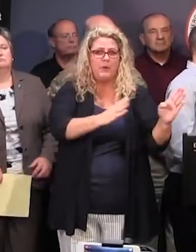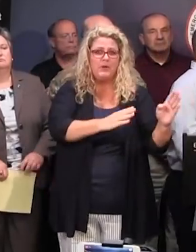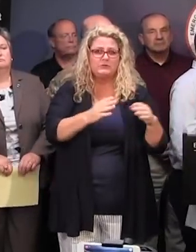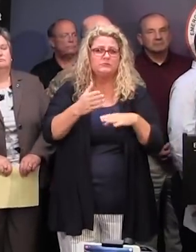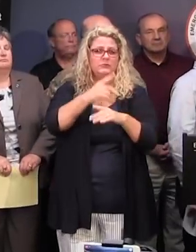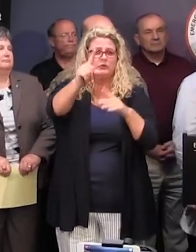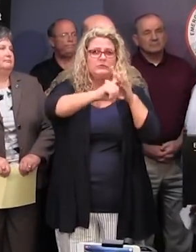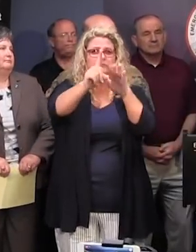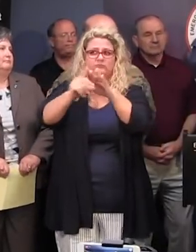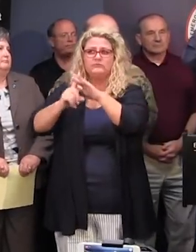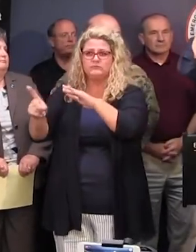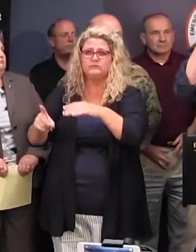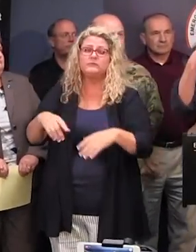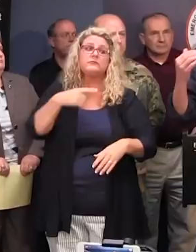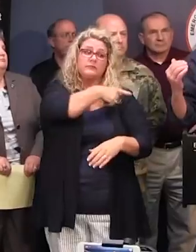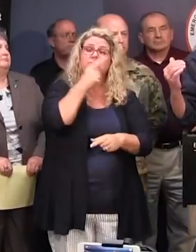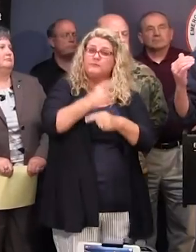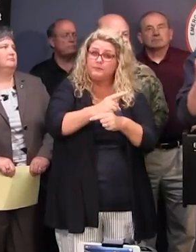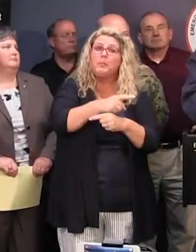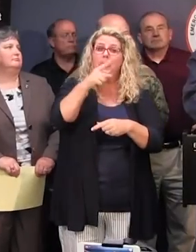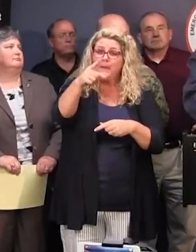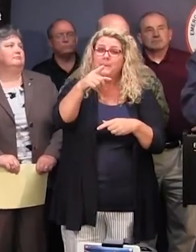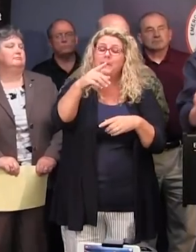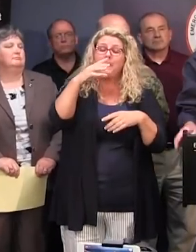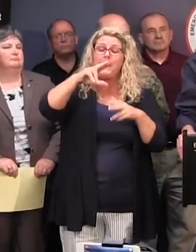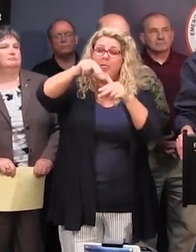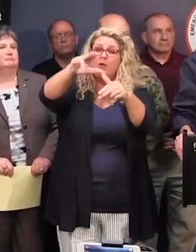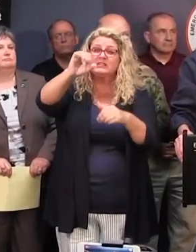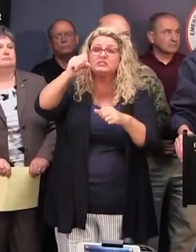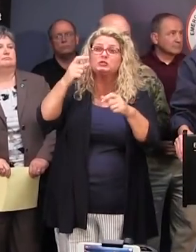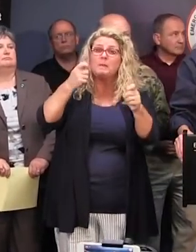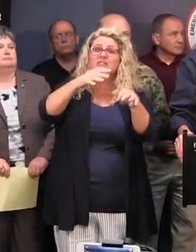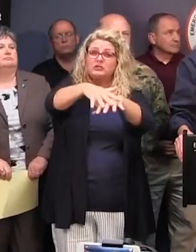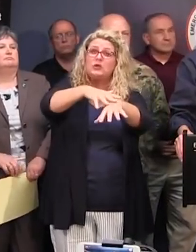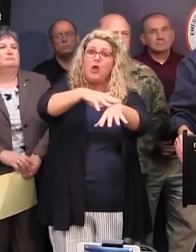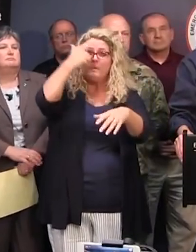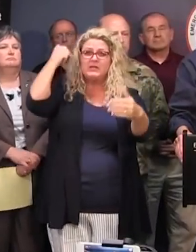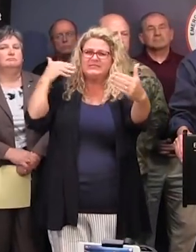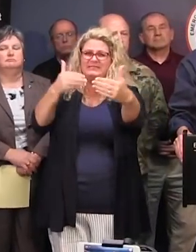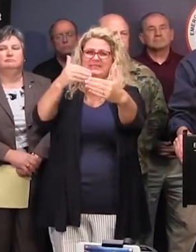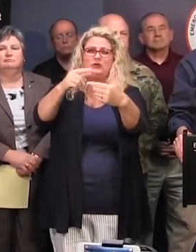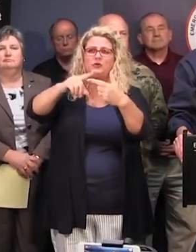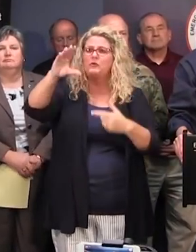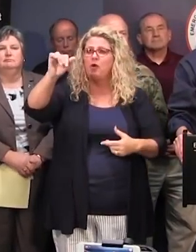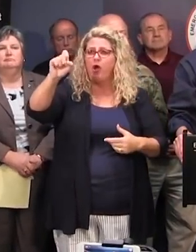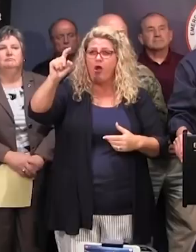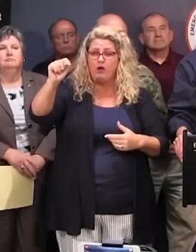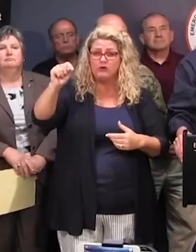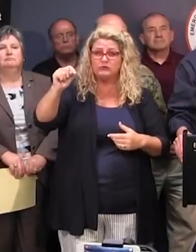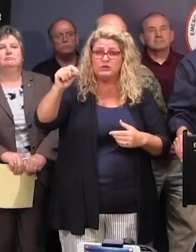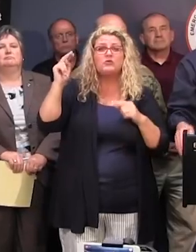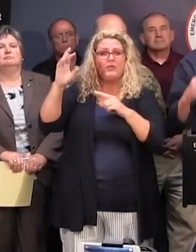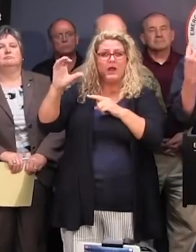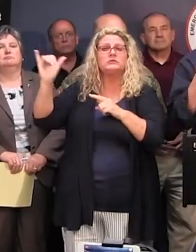And as you said, it is slowing down. That is the speed at which the hurricane is approaching our coast, and North Carolina is